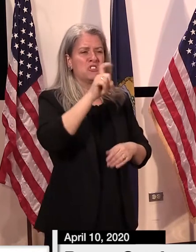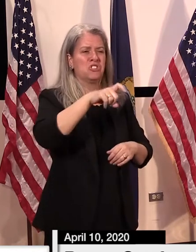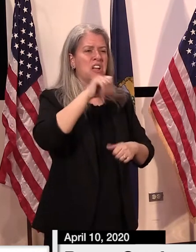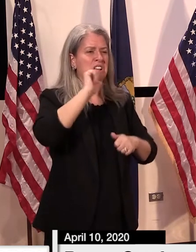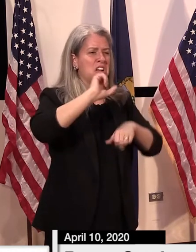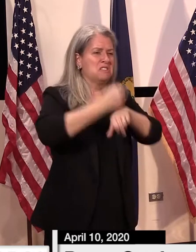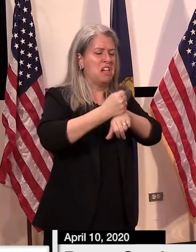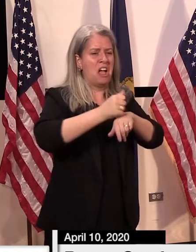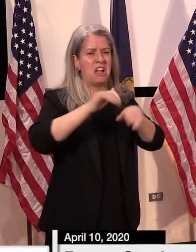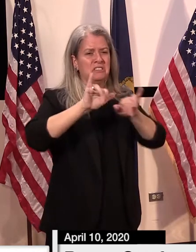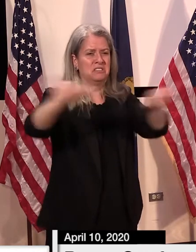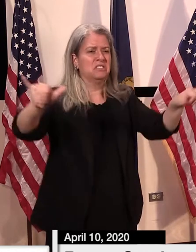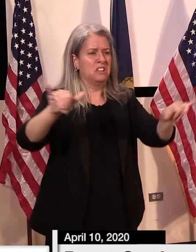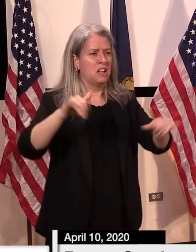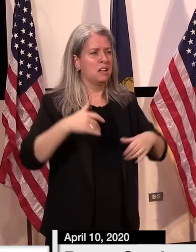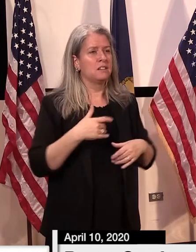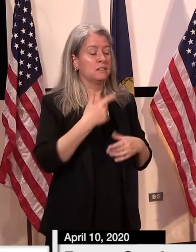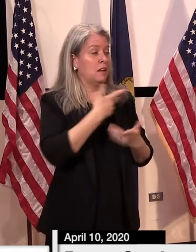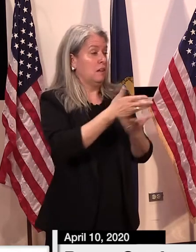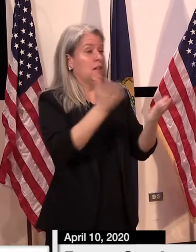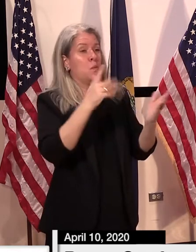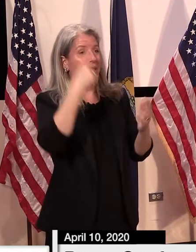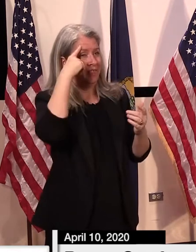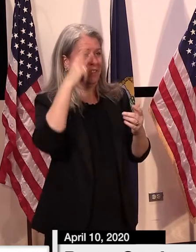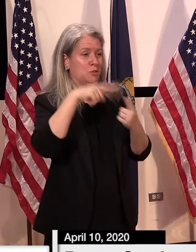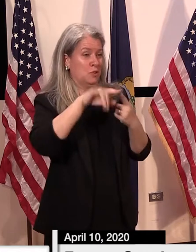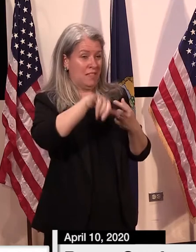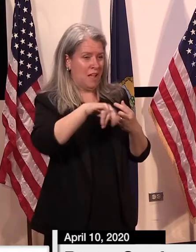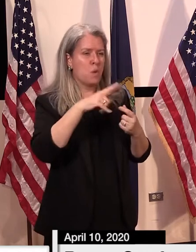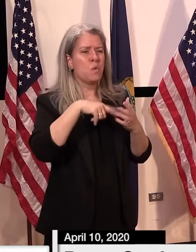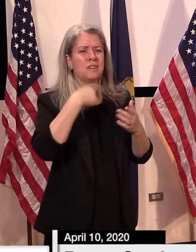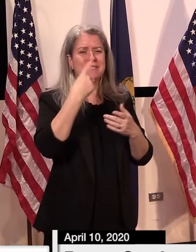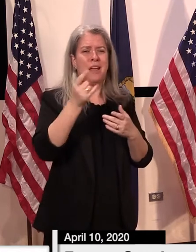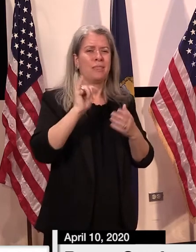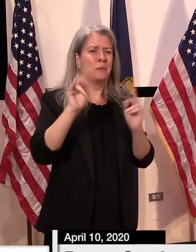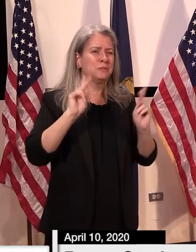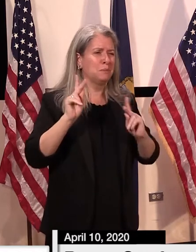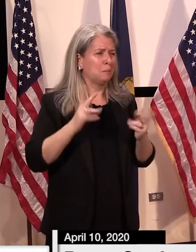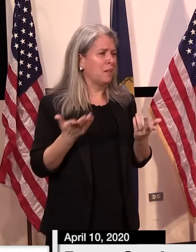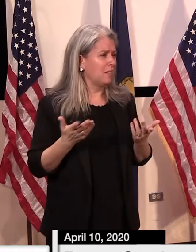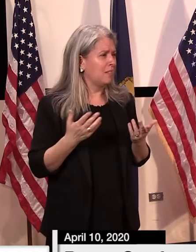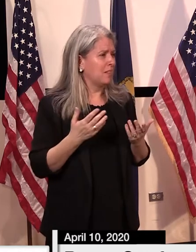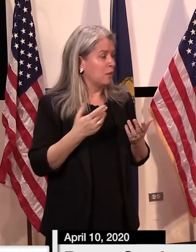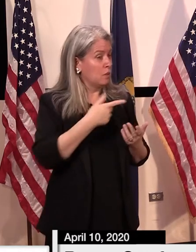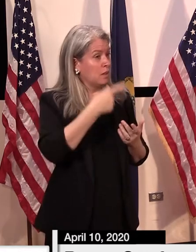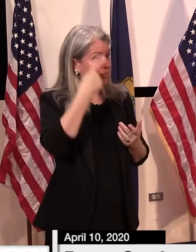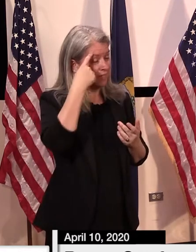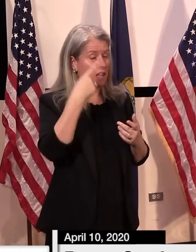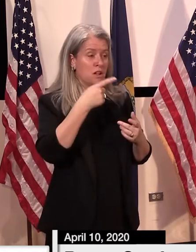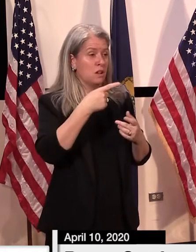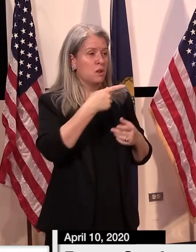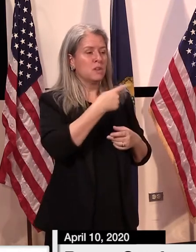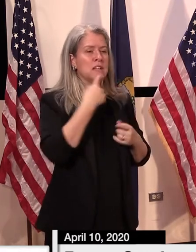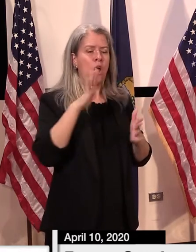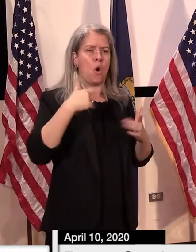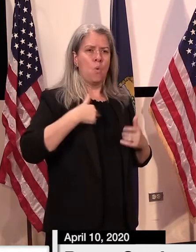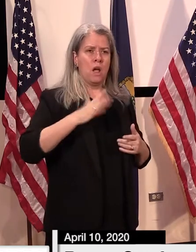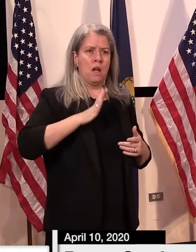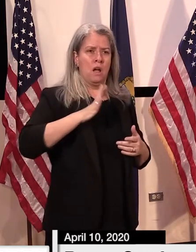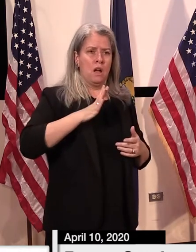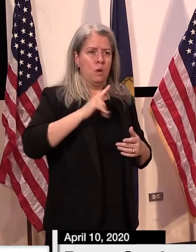for whoever would like to answer that one, but what do you say to those people? And do you think we're declaring victory too early?